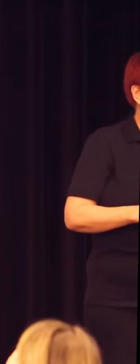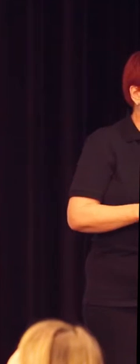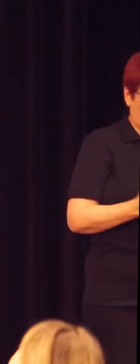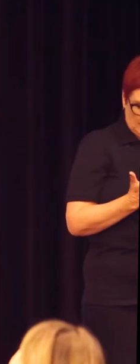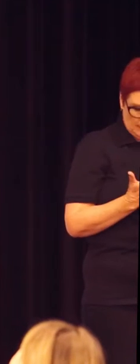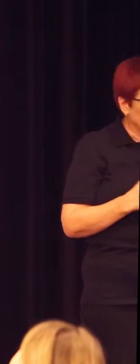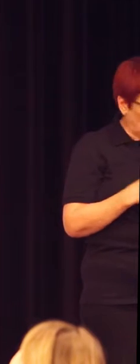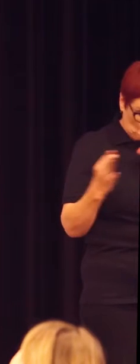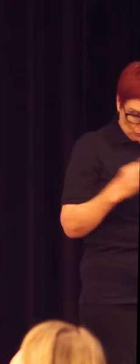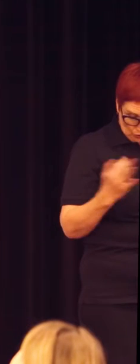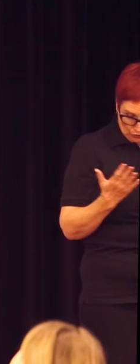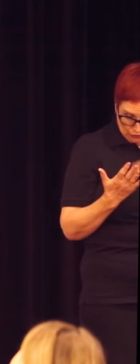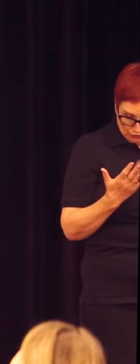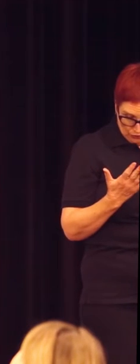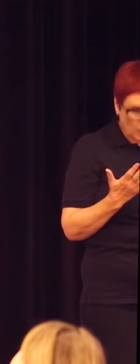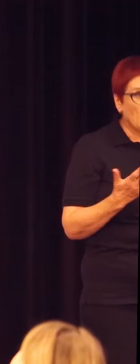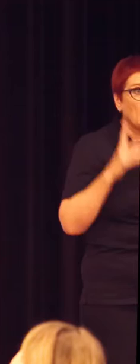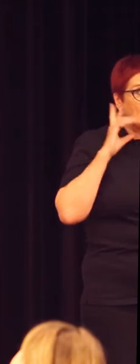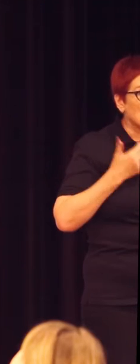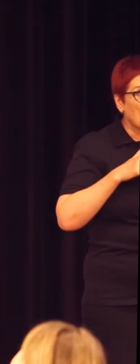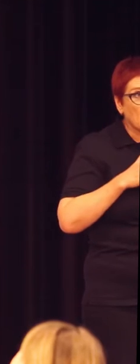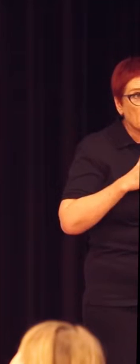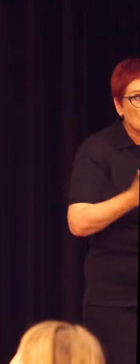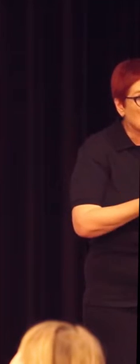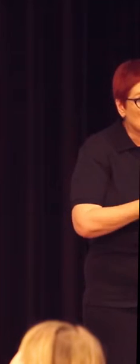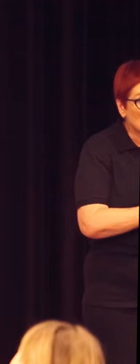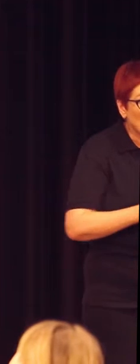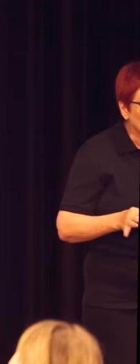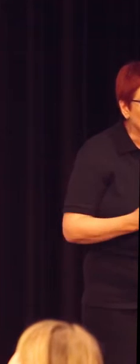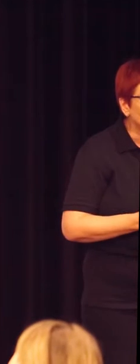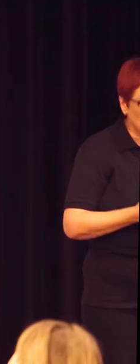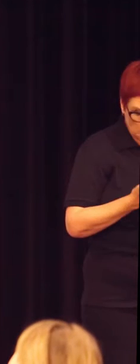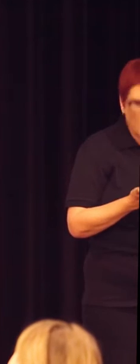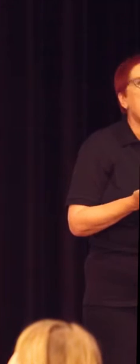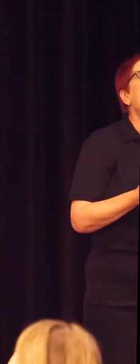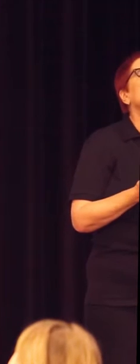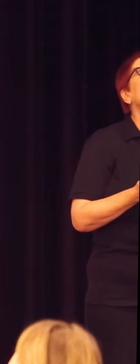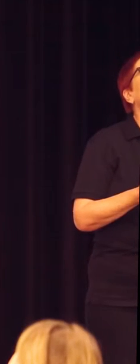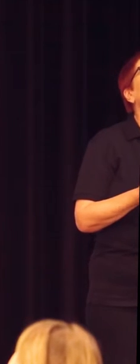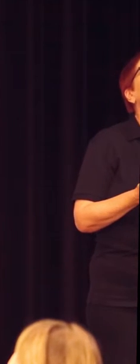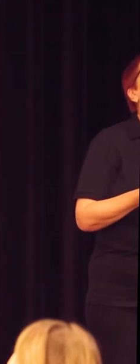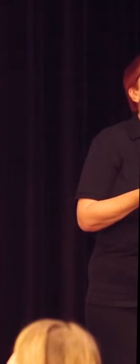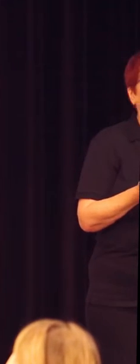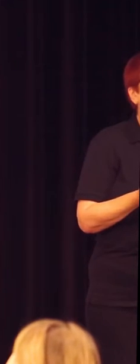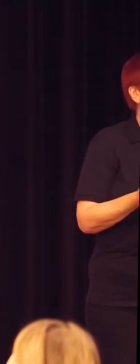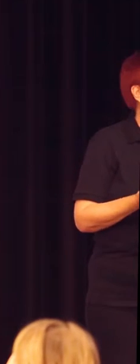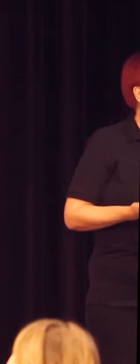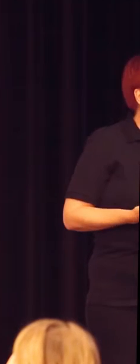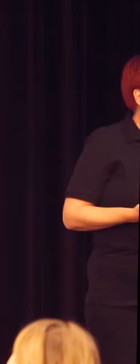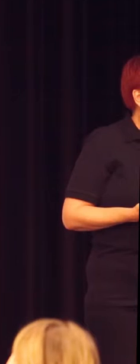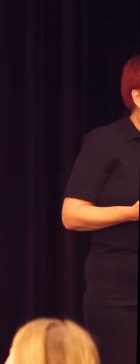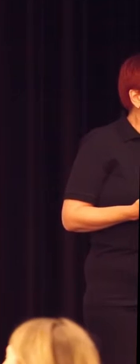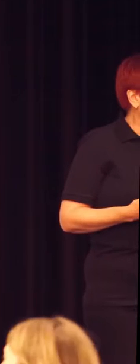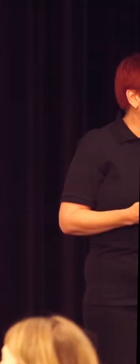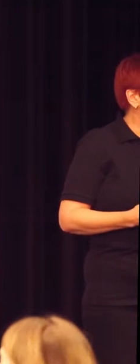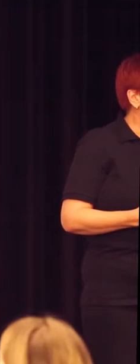and fact check the lecturer and correct them. They can have their phone